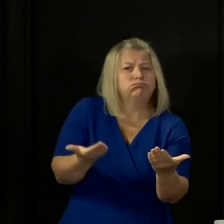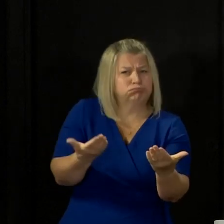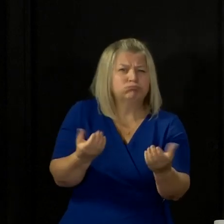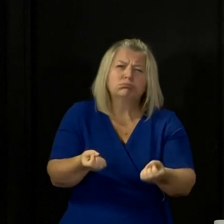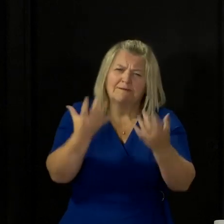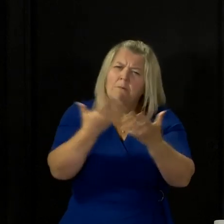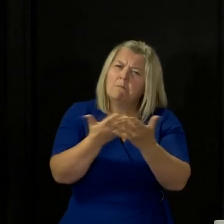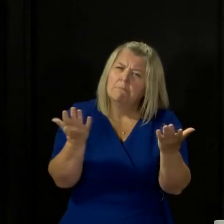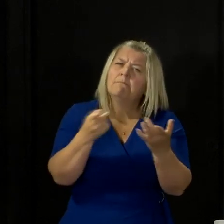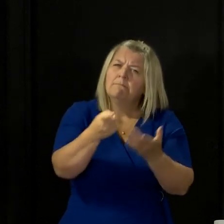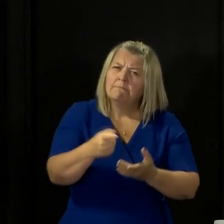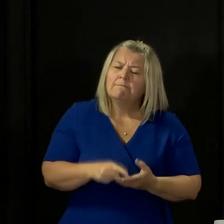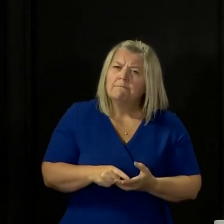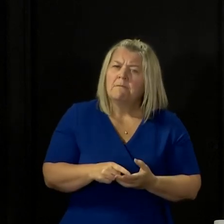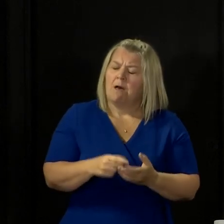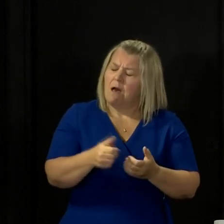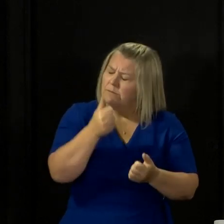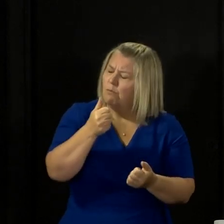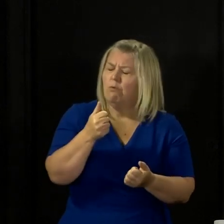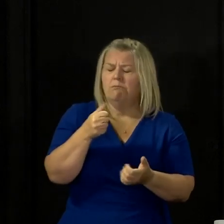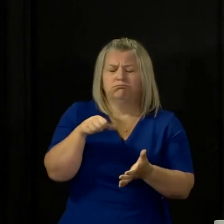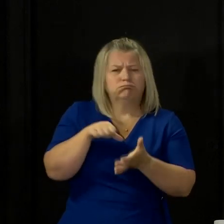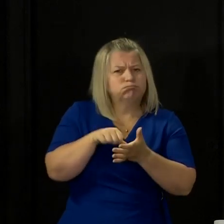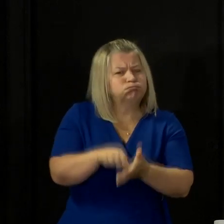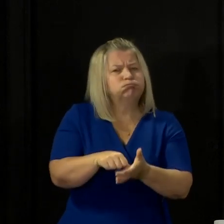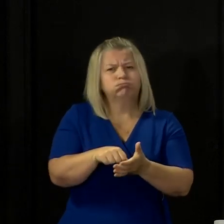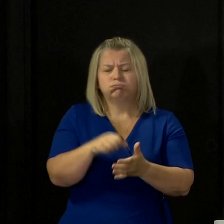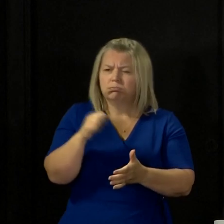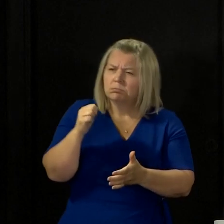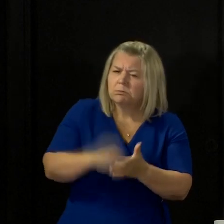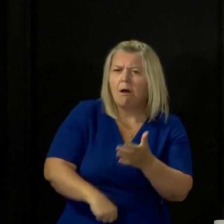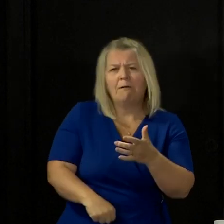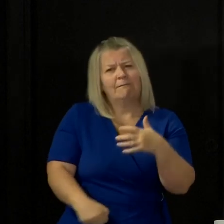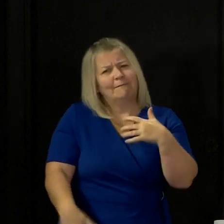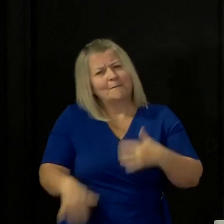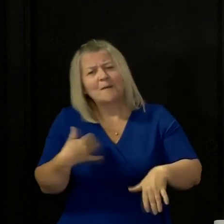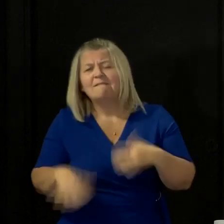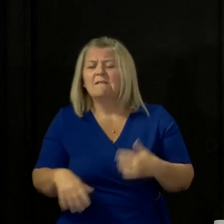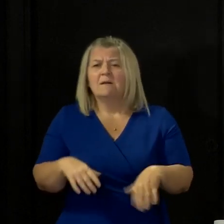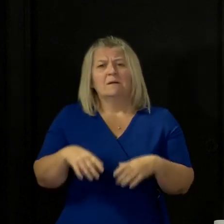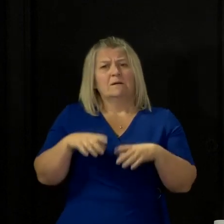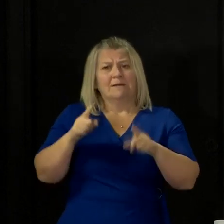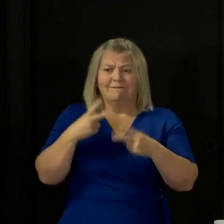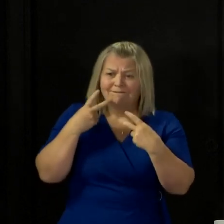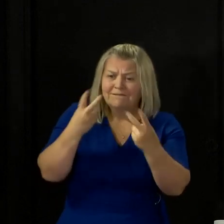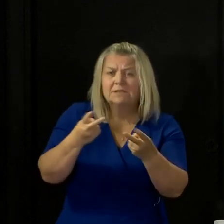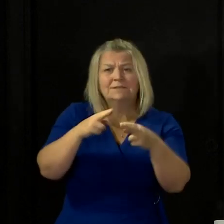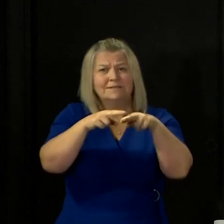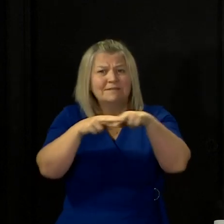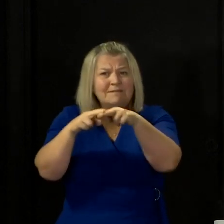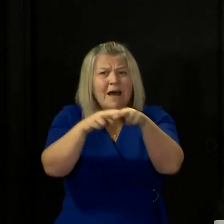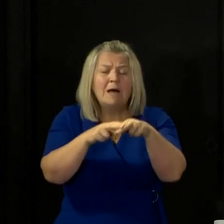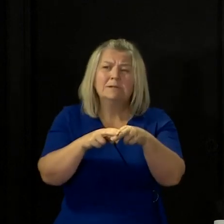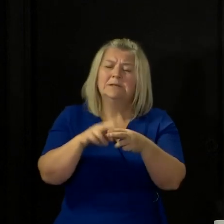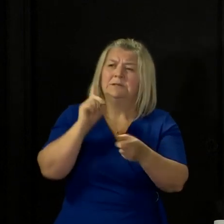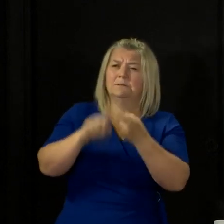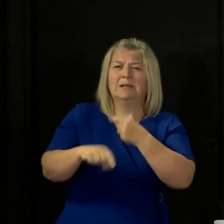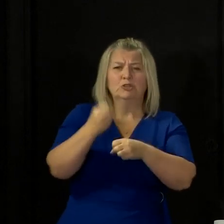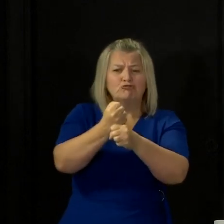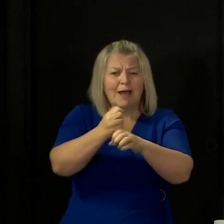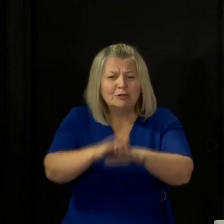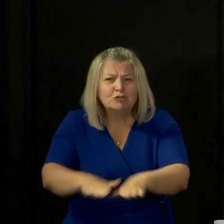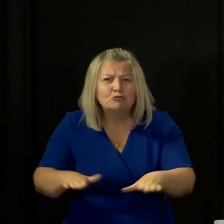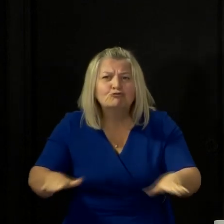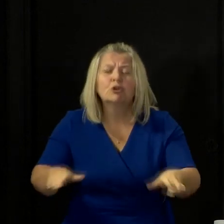know how painful many of these sacrifices have been, not being able to see family, especially grandchildren, or